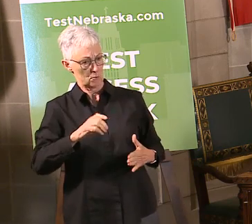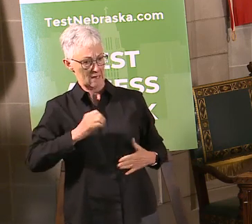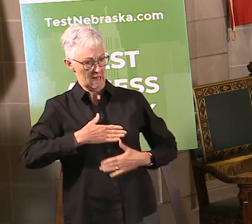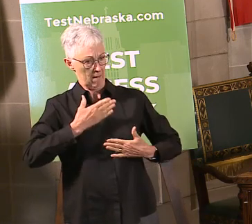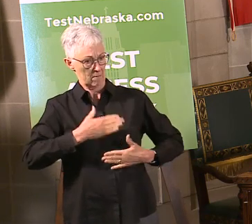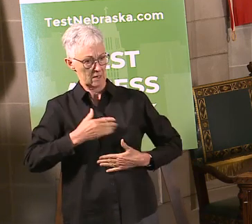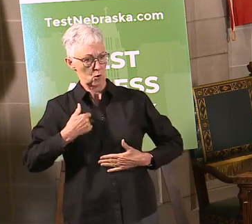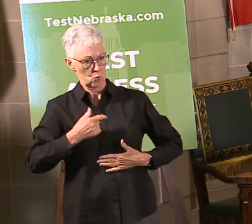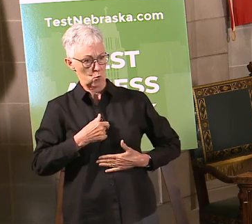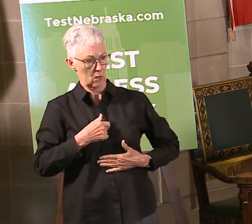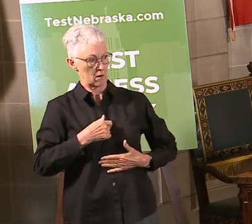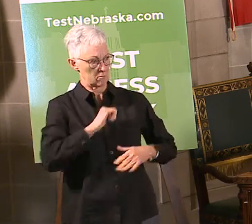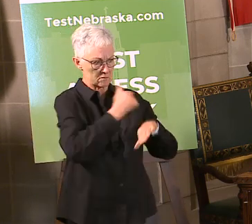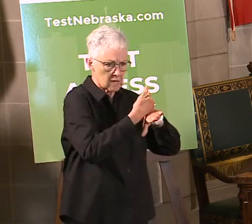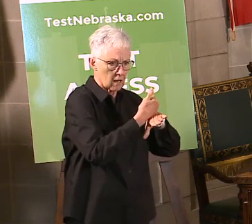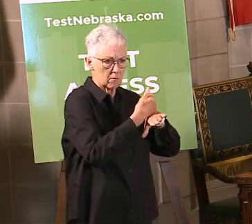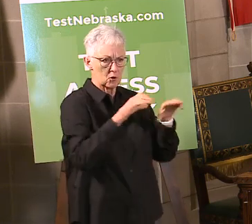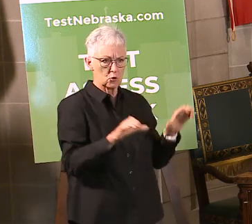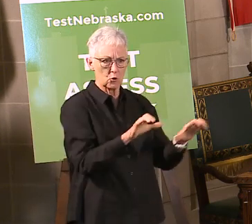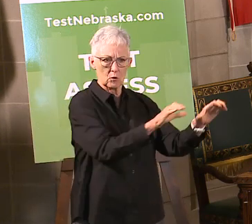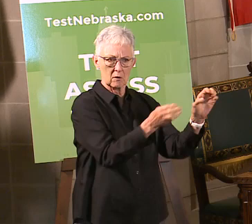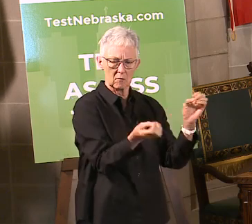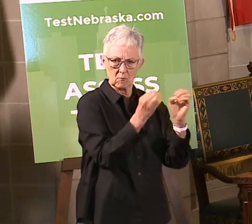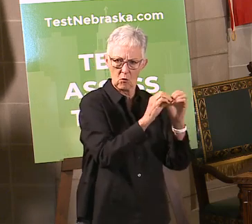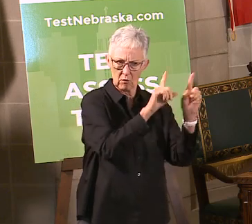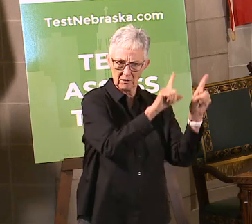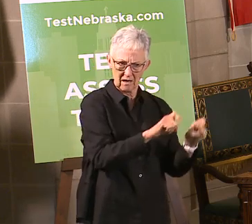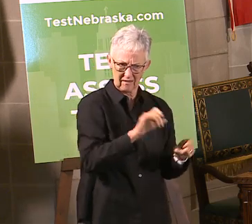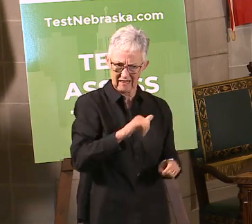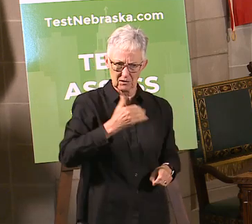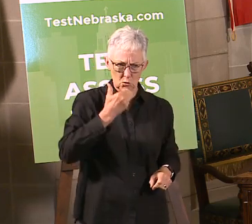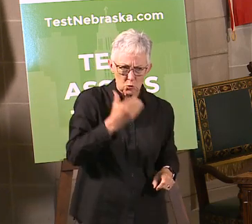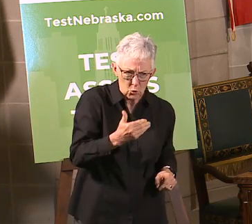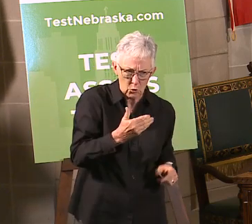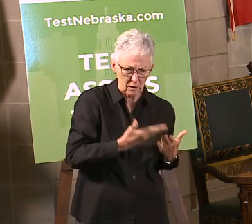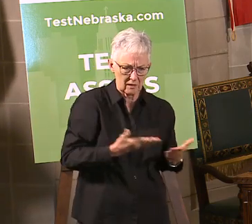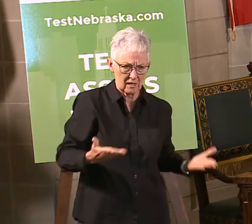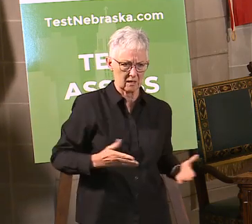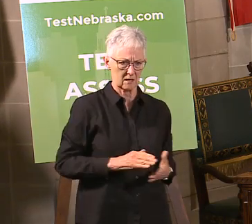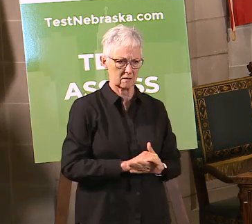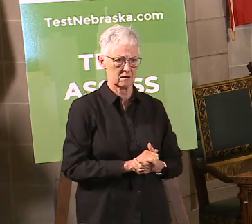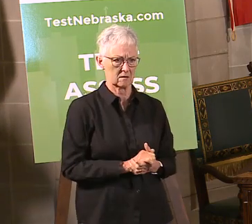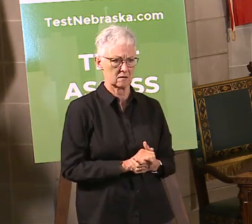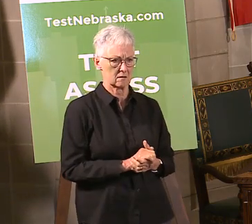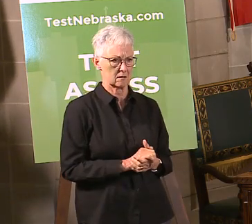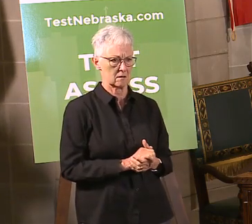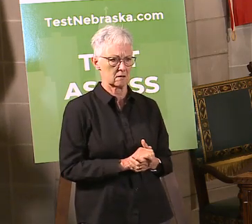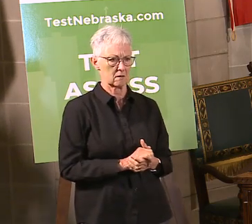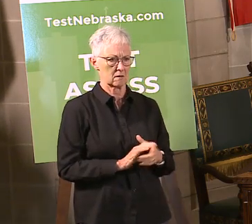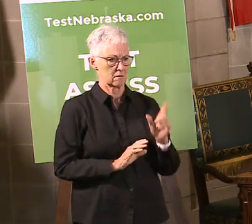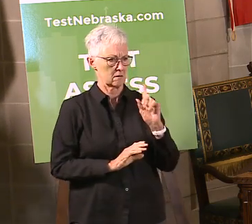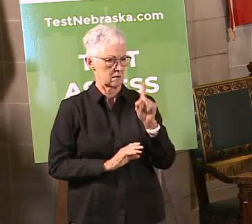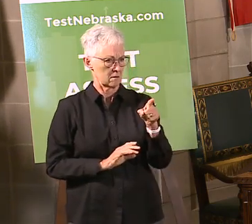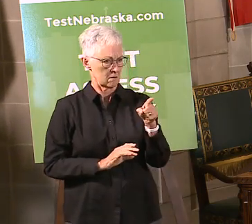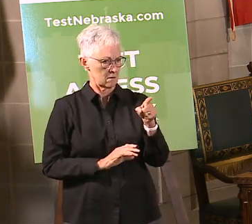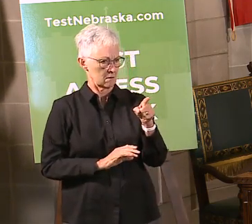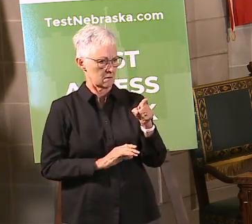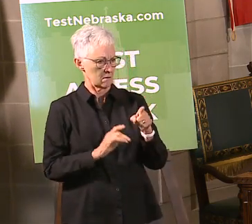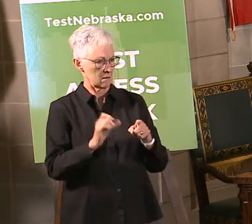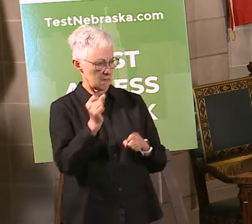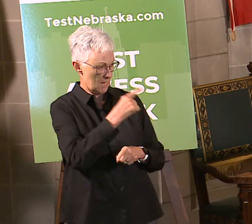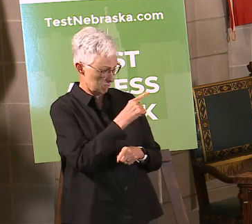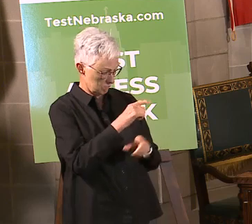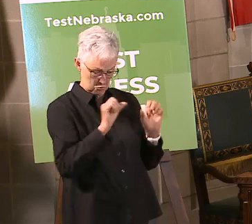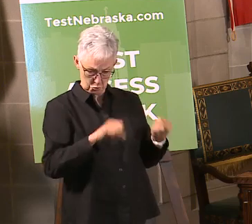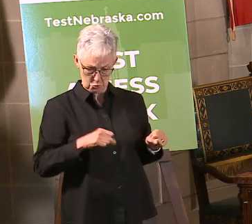that we've got that ability starting last week to do more testing. That's a good thing. Was there an option to just buy the equipment and the